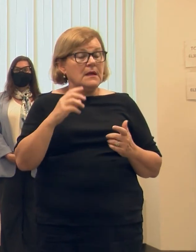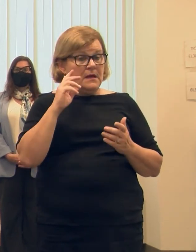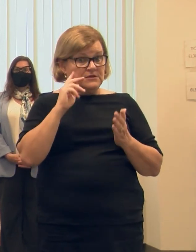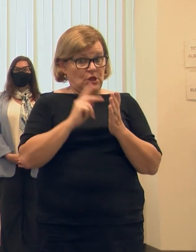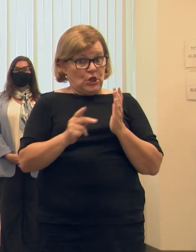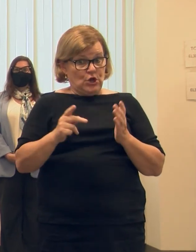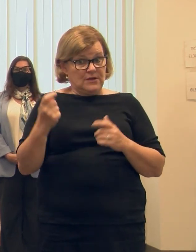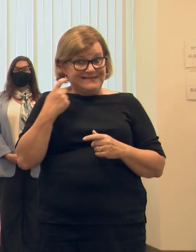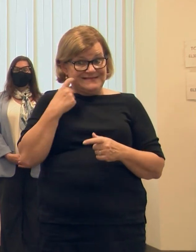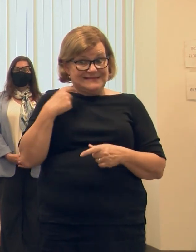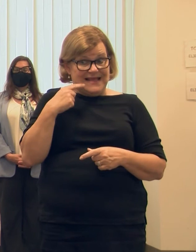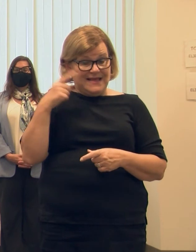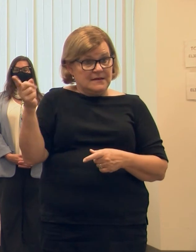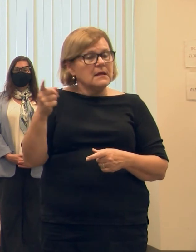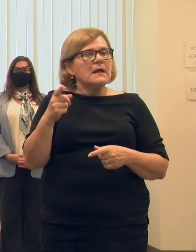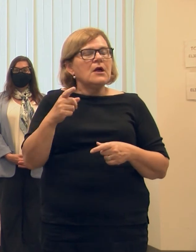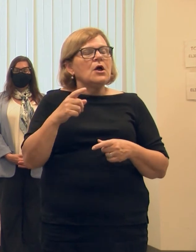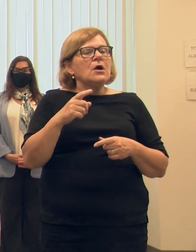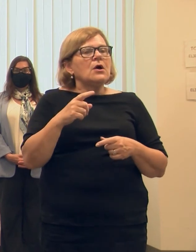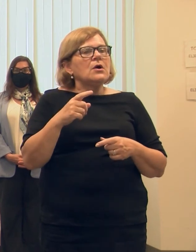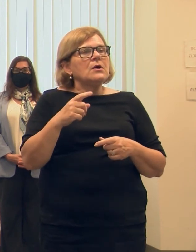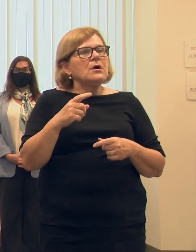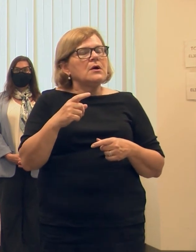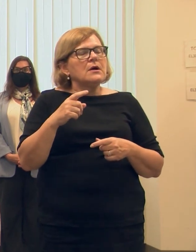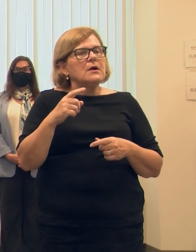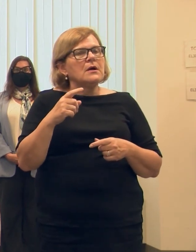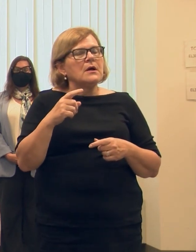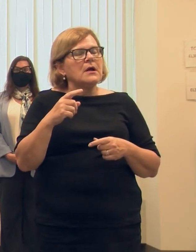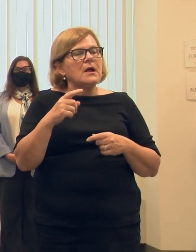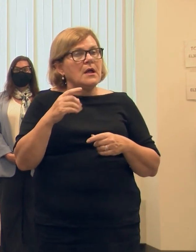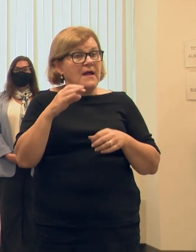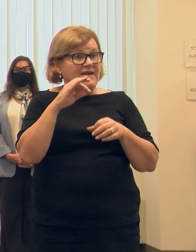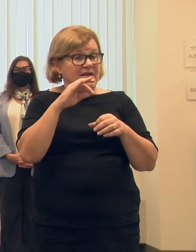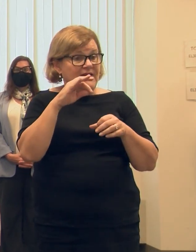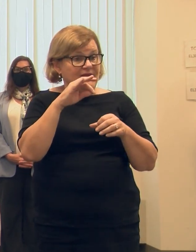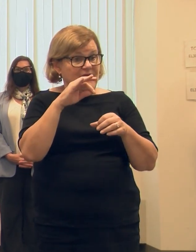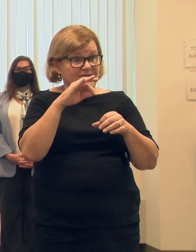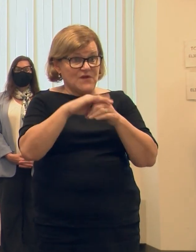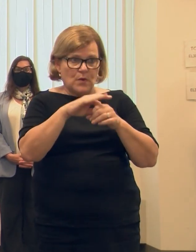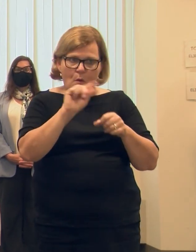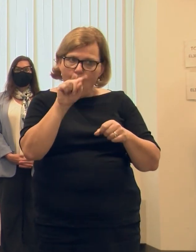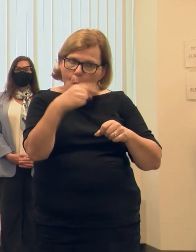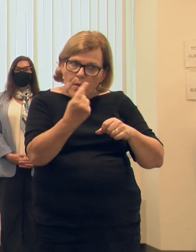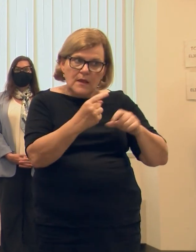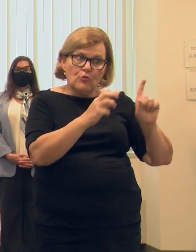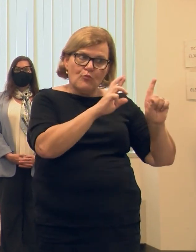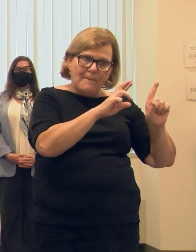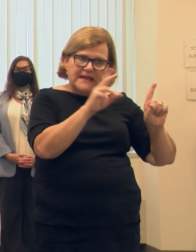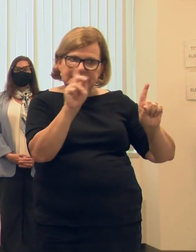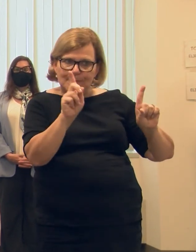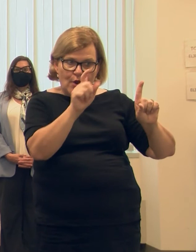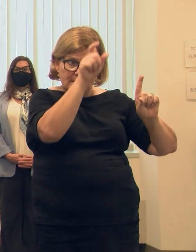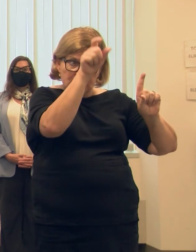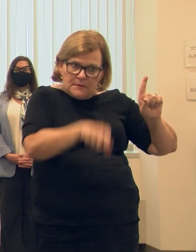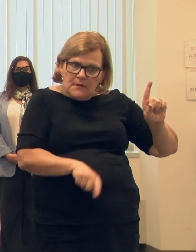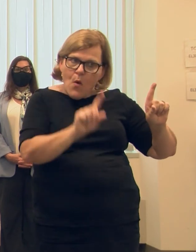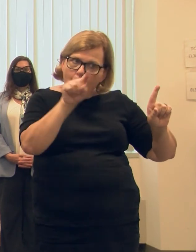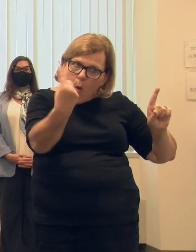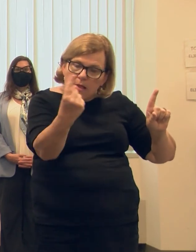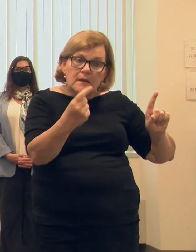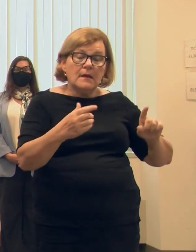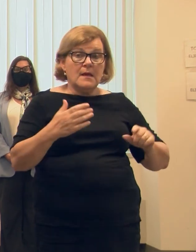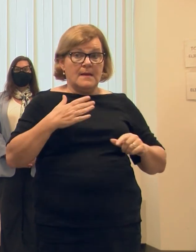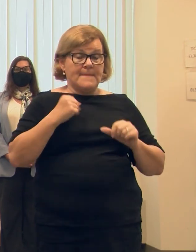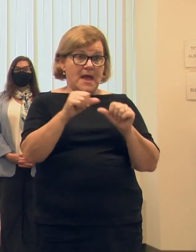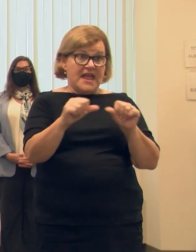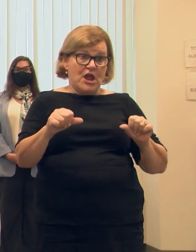Brown stated, about only voting in the partisan section. So that's super important because a lot of people, I know in my